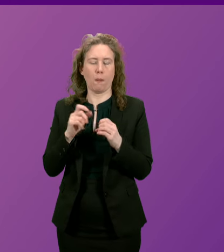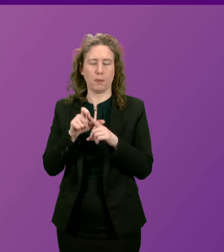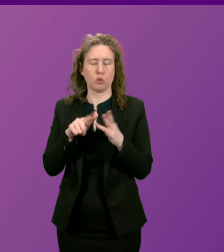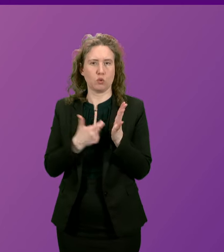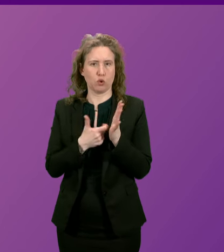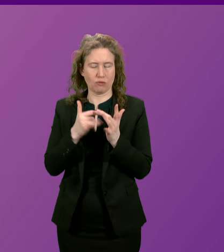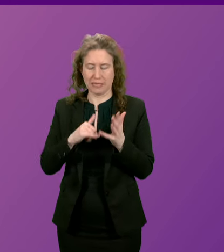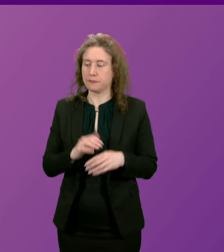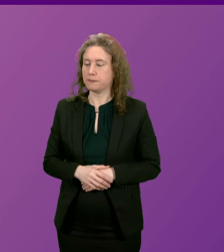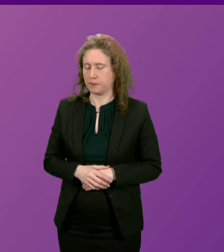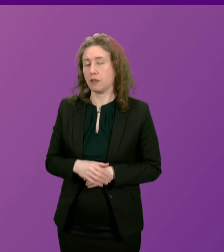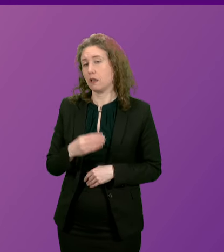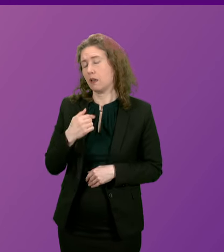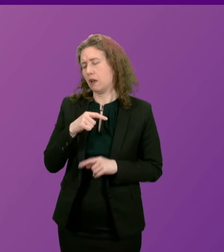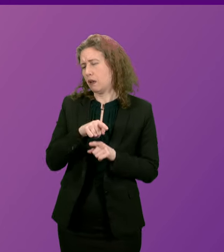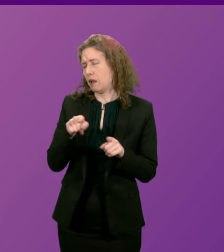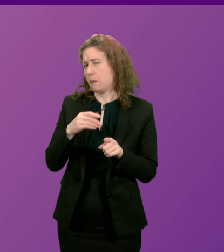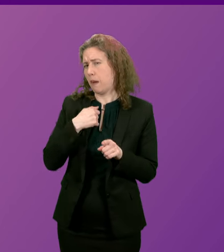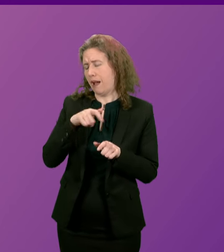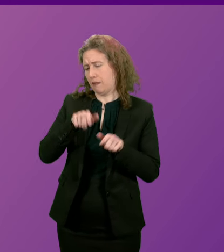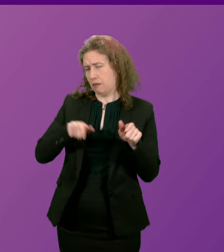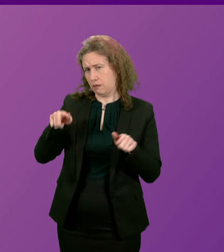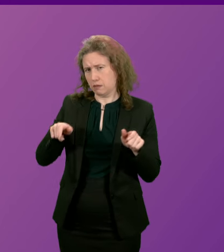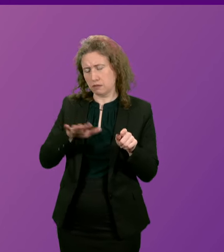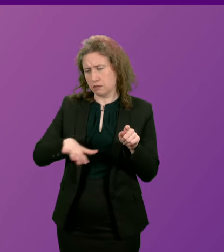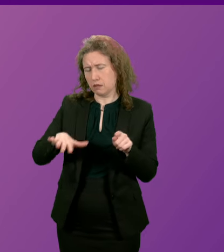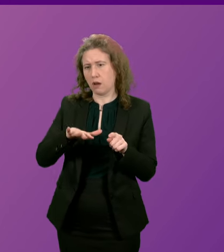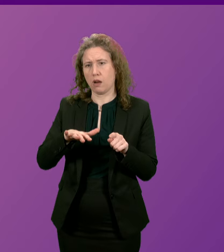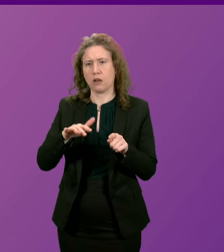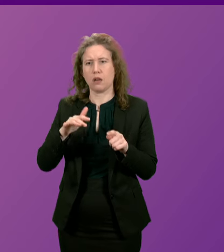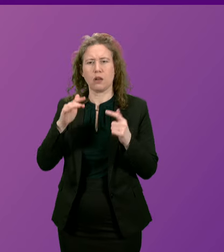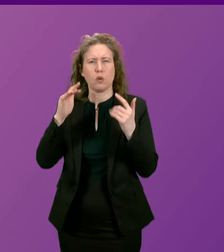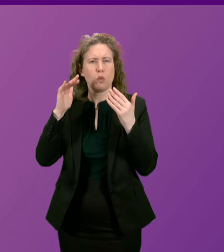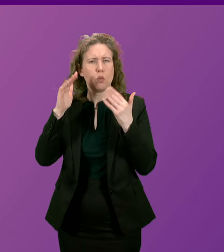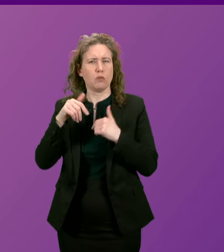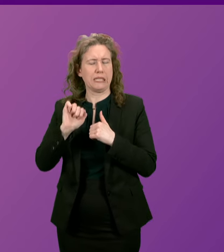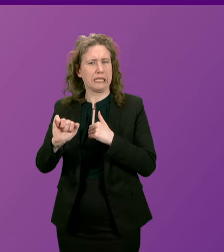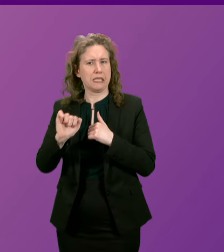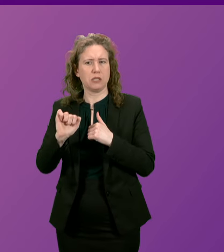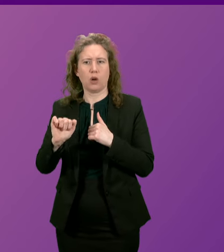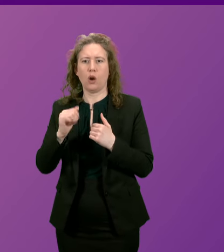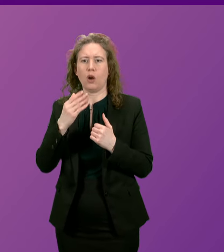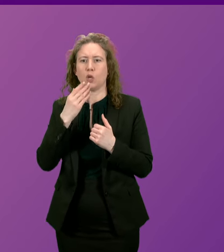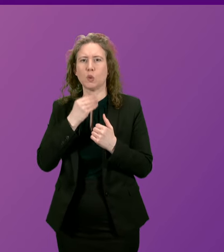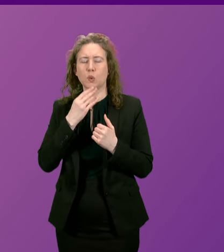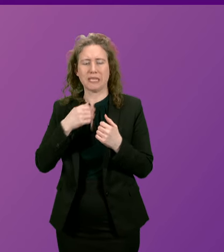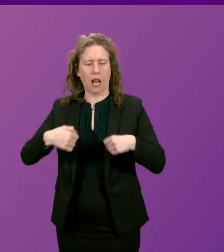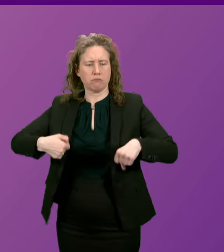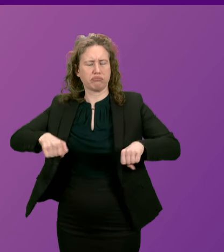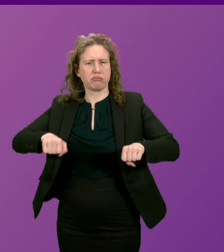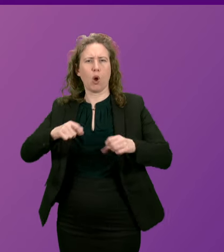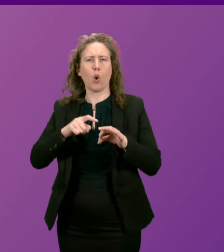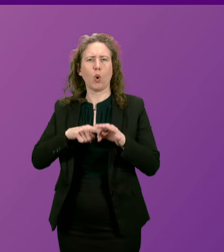approaches mikey stitches and me and helen springburn will increasingly be subjected to the dangers of the irresponsible use of off-road vehicles such as quad bikes